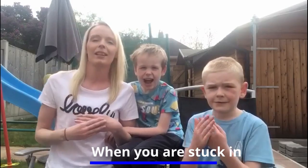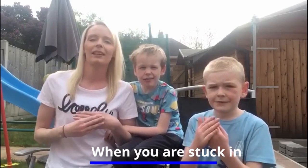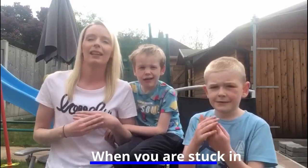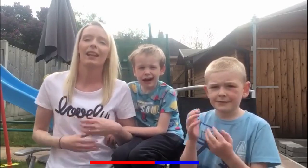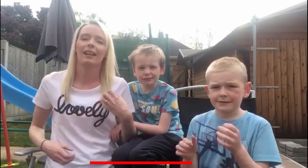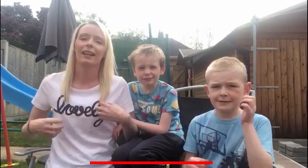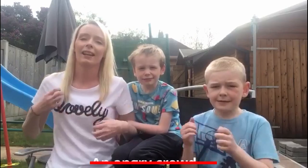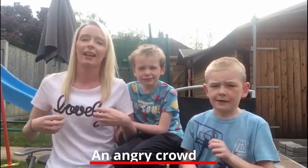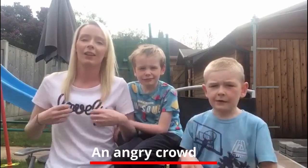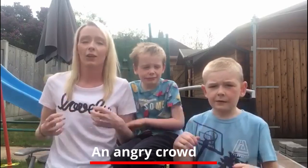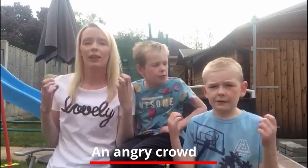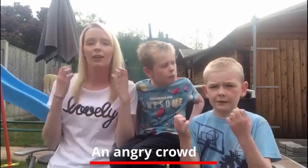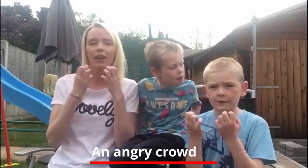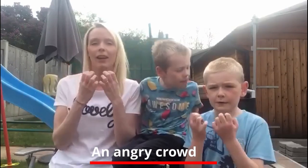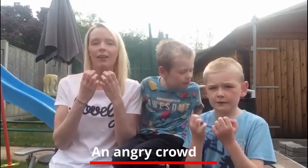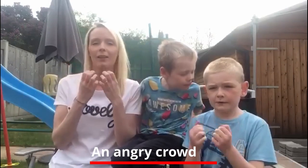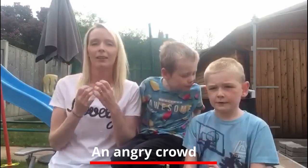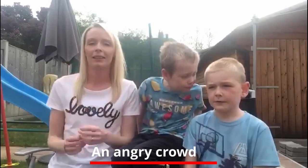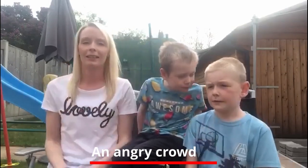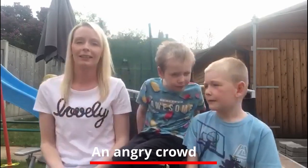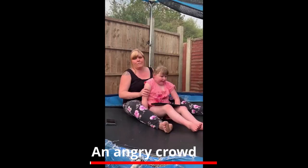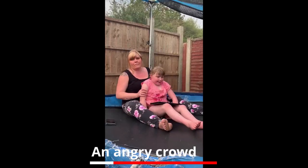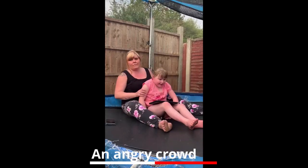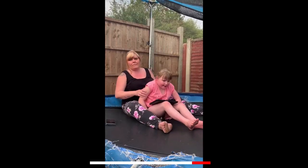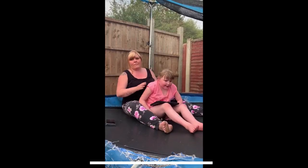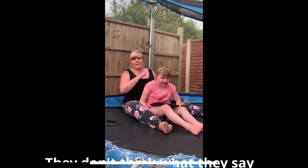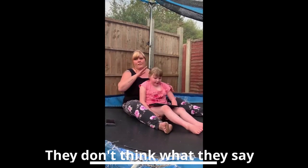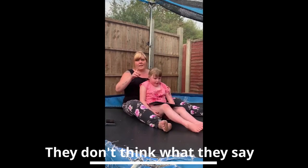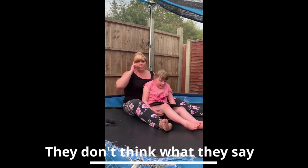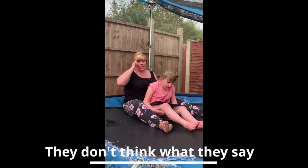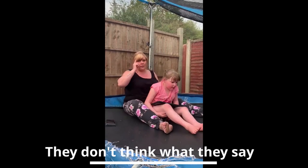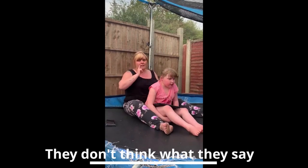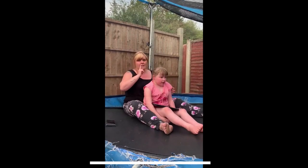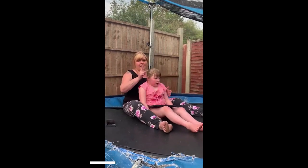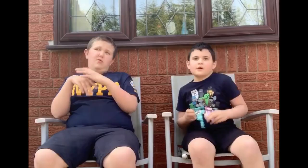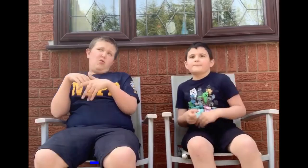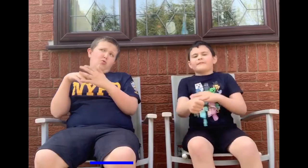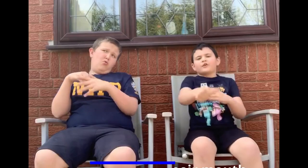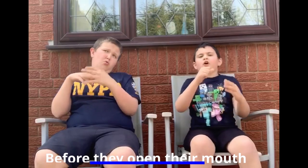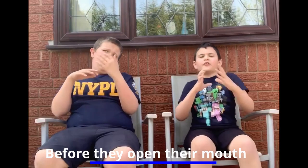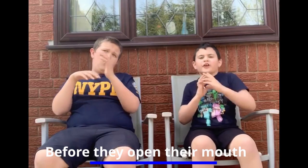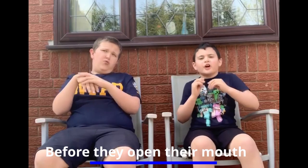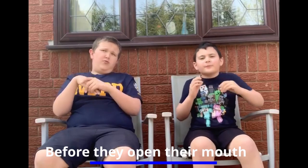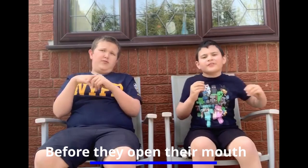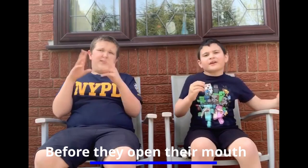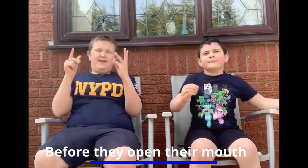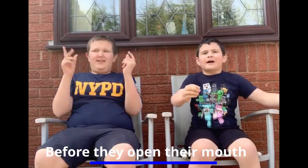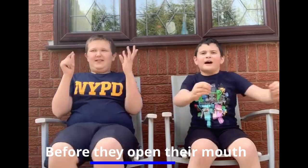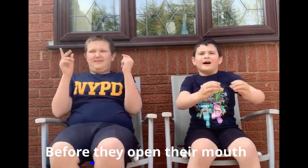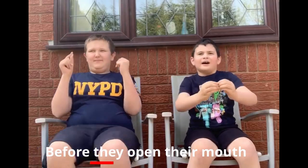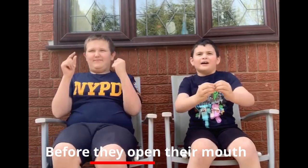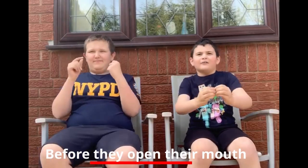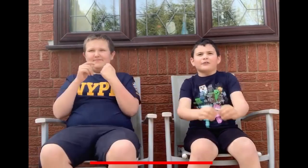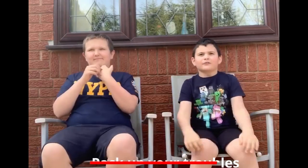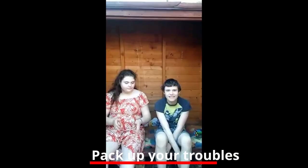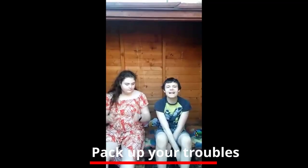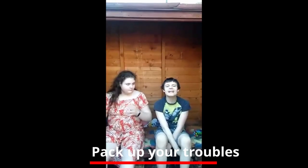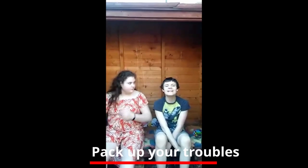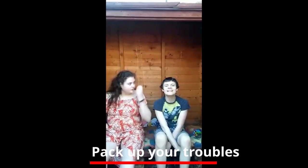stuck in an angry crowd They don't think what they say Before they open their mouth You're gonna crack up